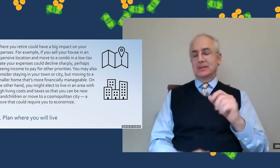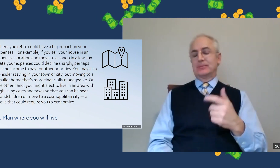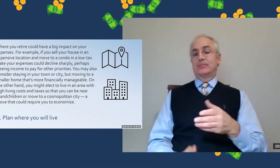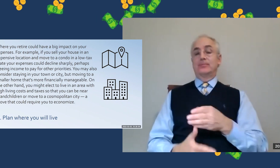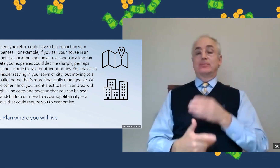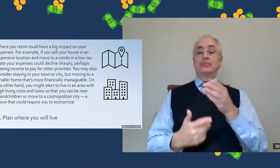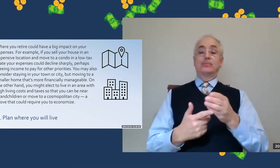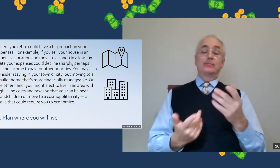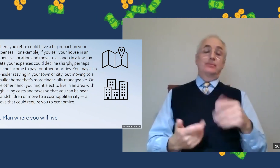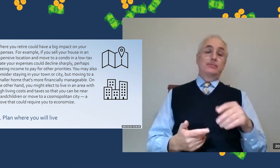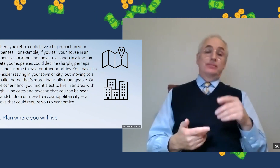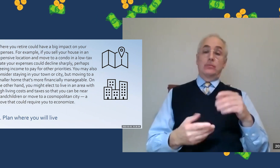has lower taxes.